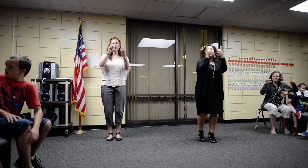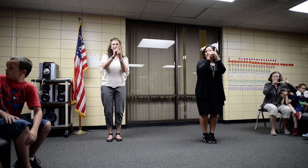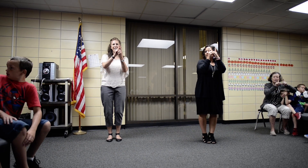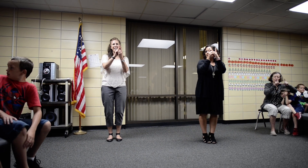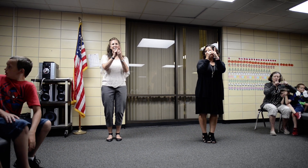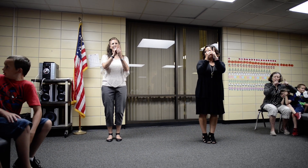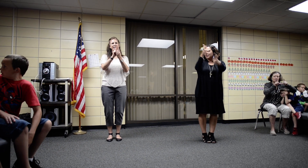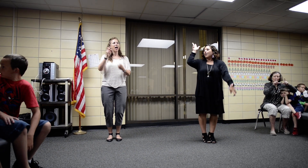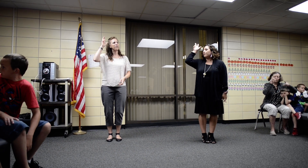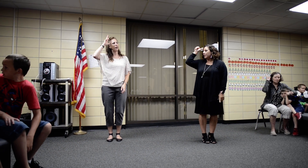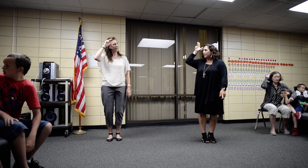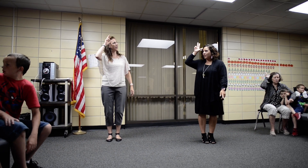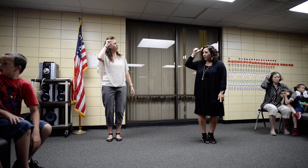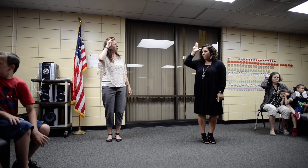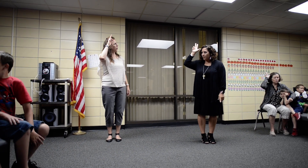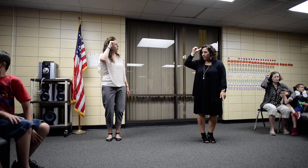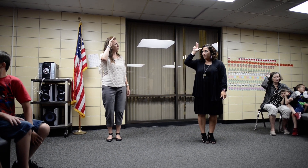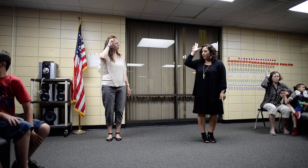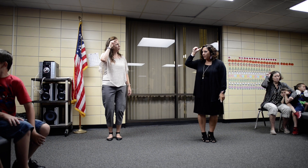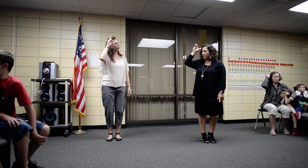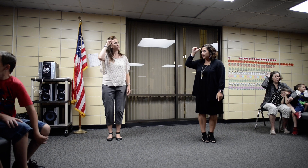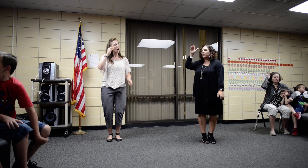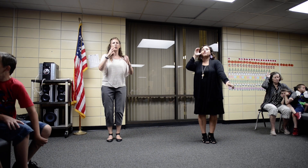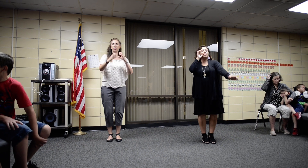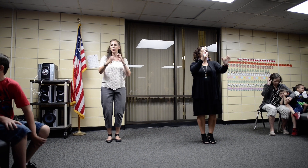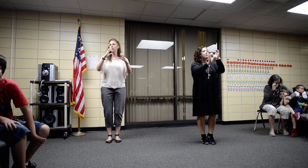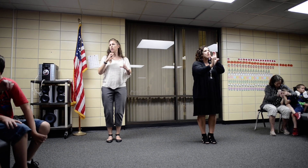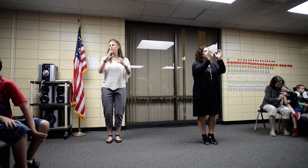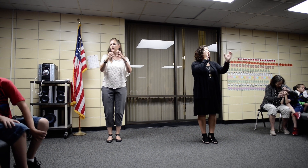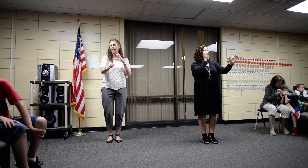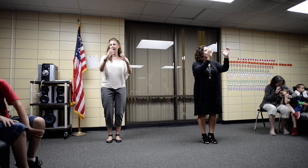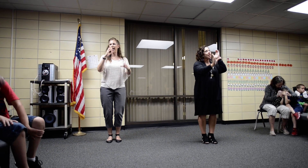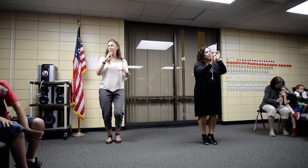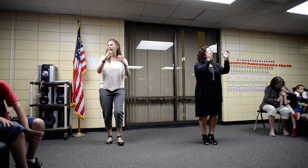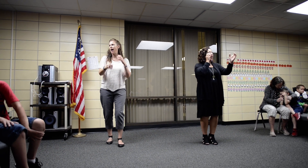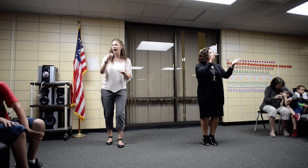meet a friendly horse Will you communicate by